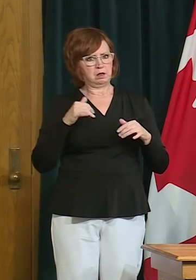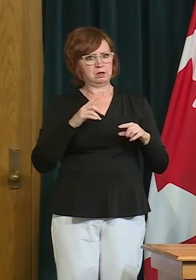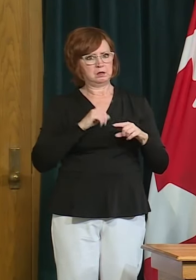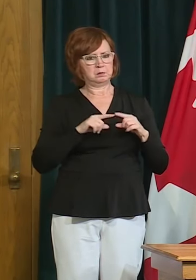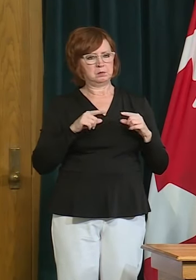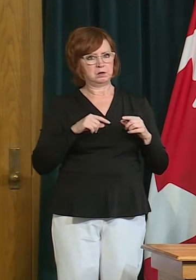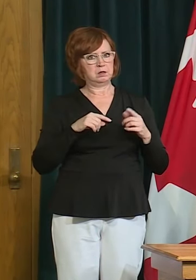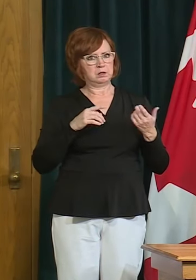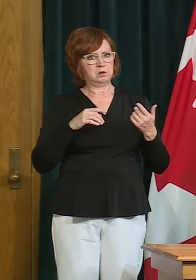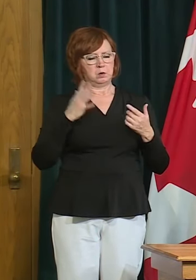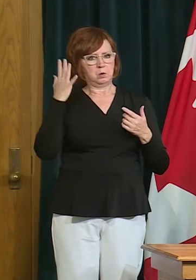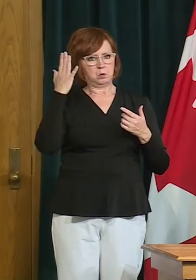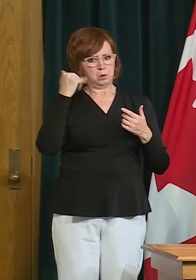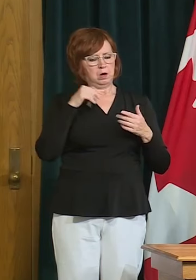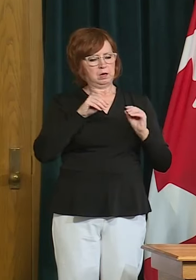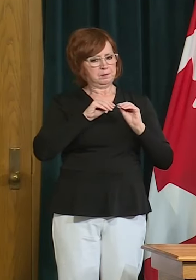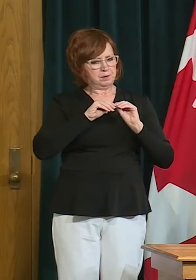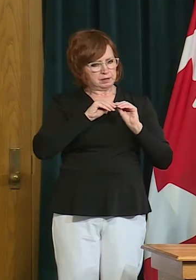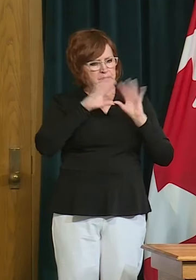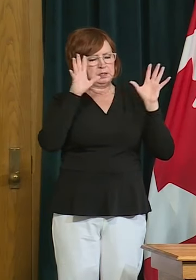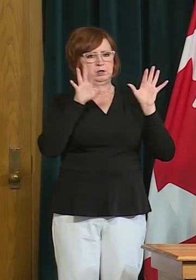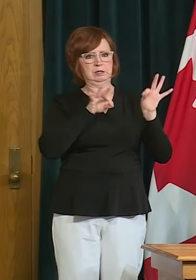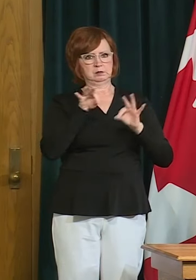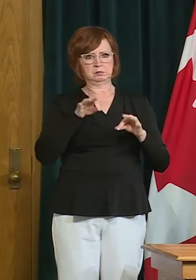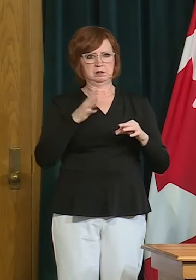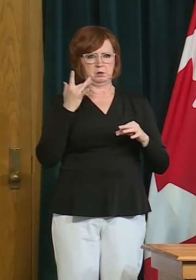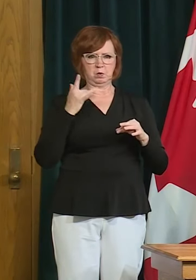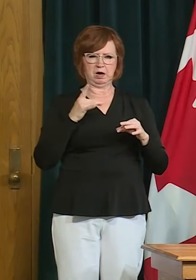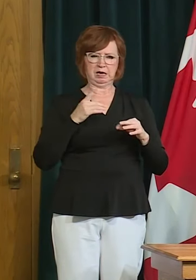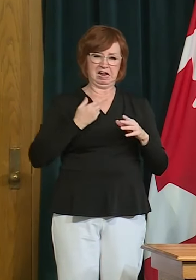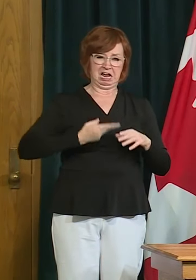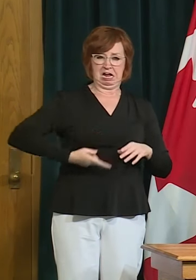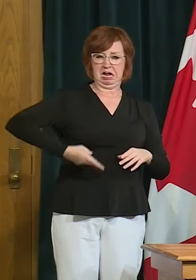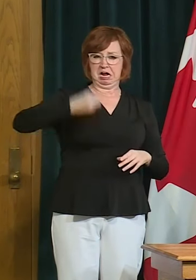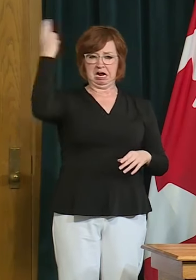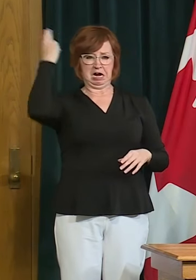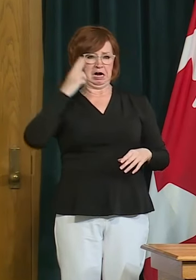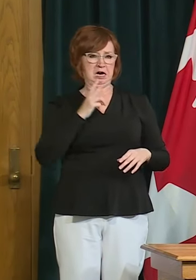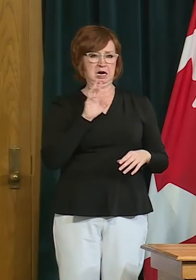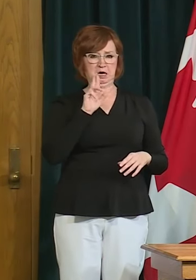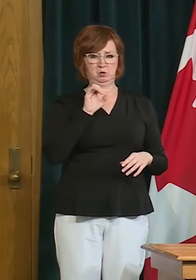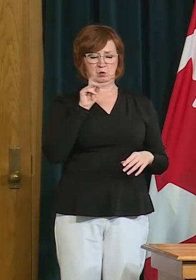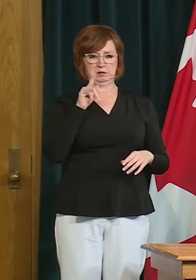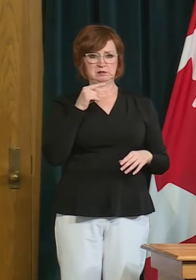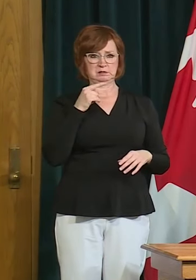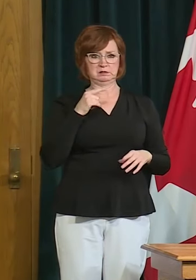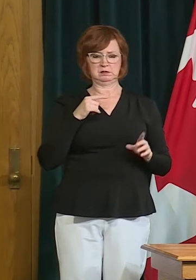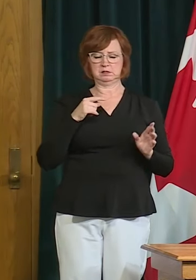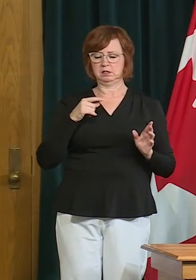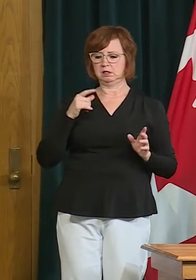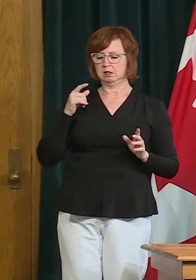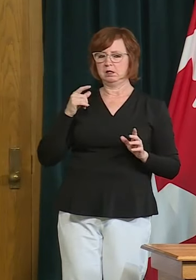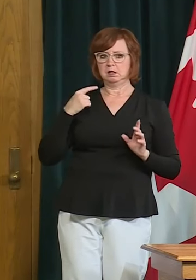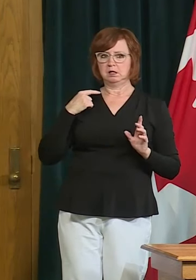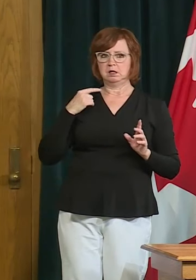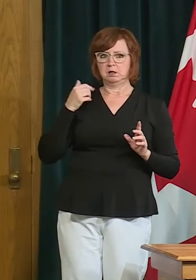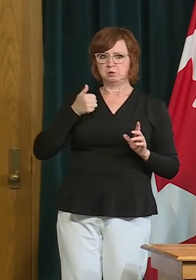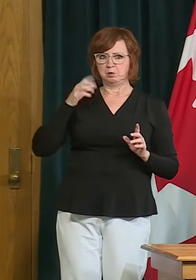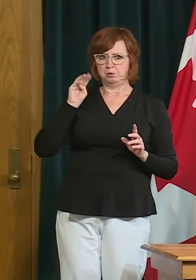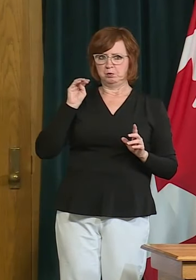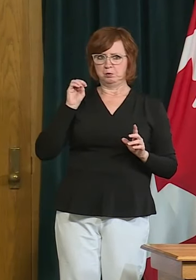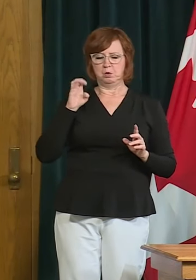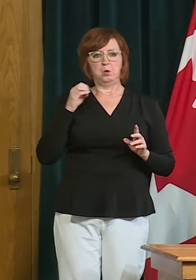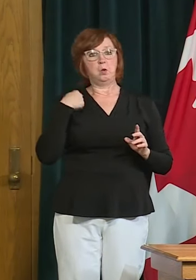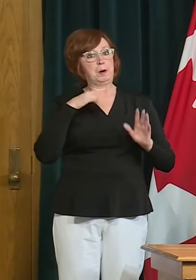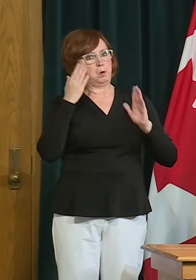at this particular stage would be all that much of a risk compared to anything else we're hoping they will uh be we will be able to